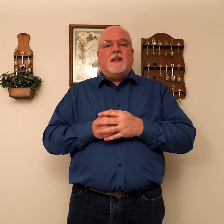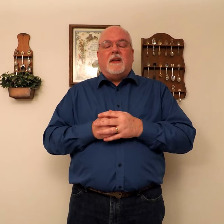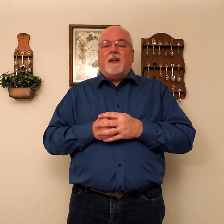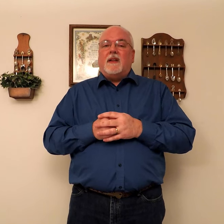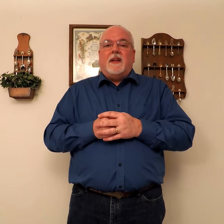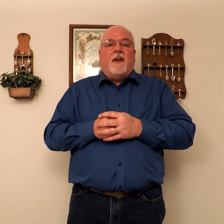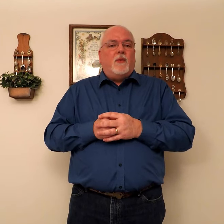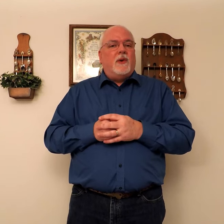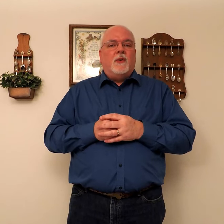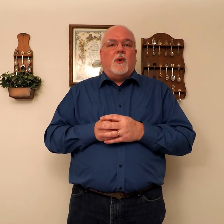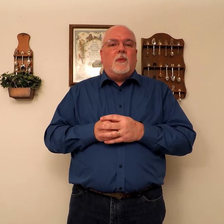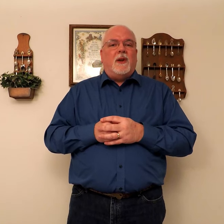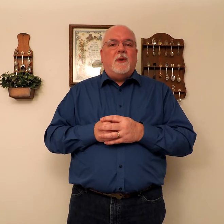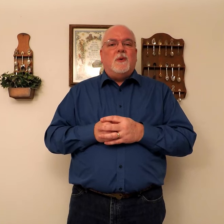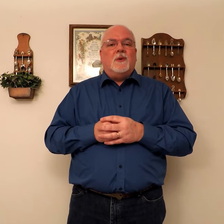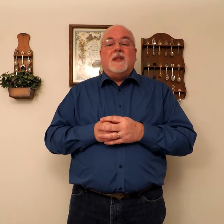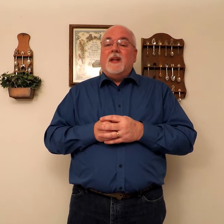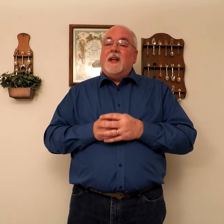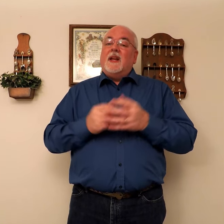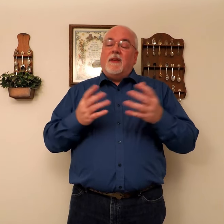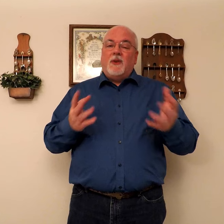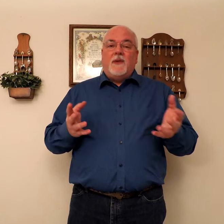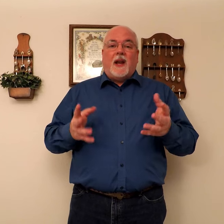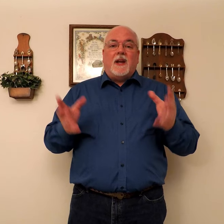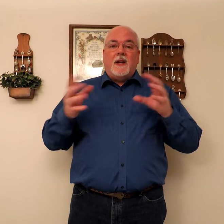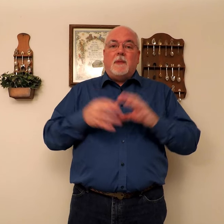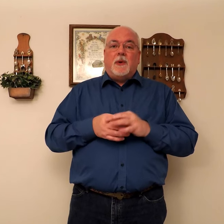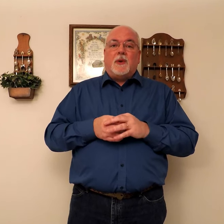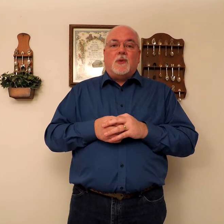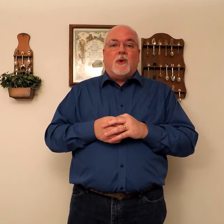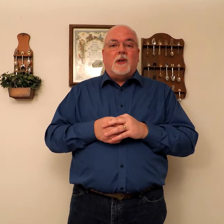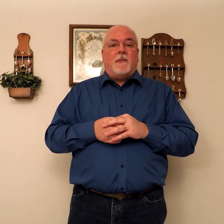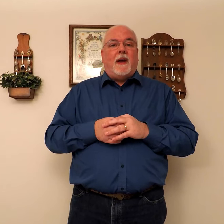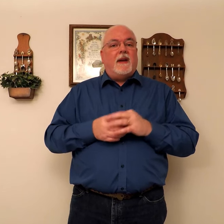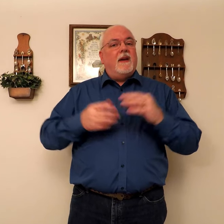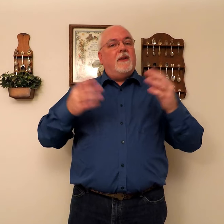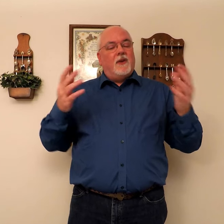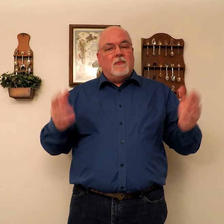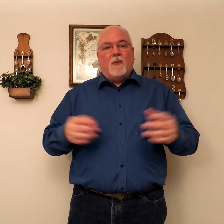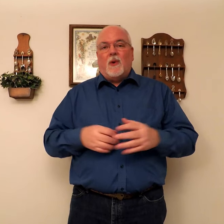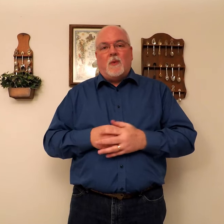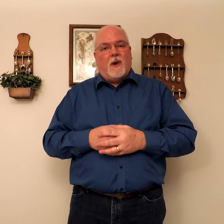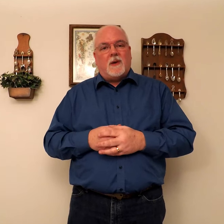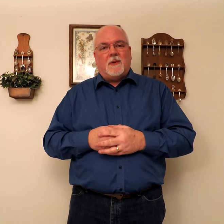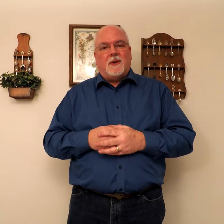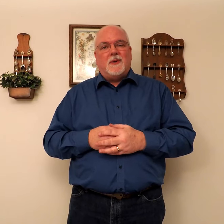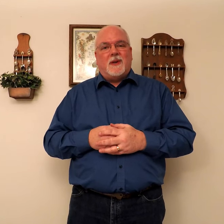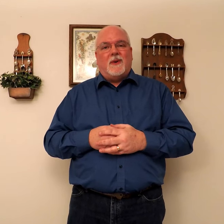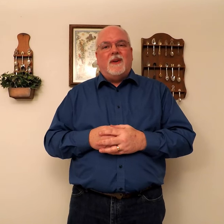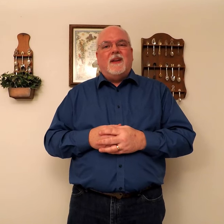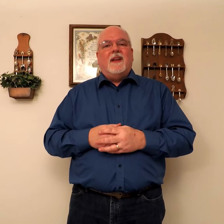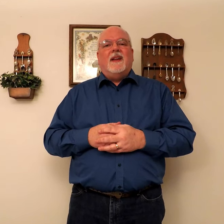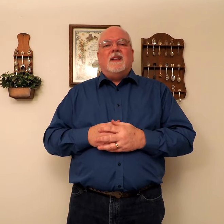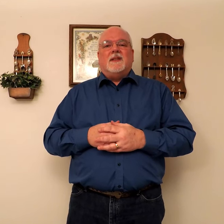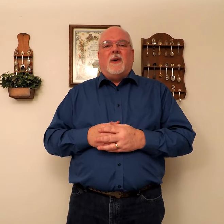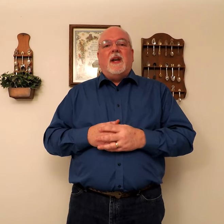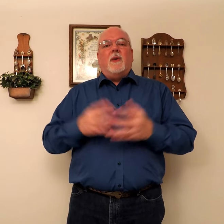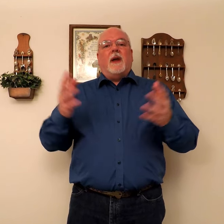that the deaf wouldn't normally use. If you feel like you need to put those words back in, you're more than welcome to do so. So anyway,